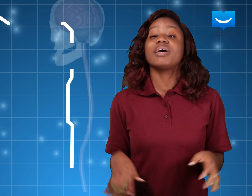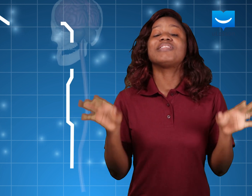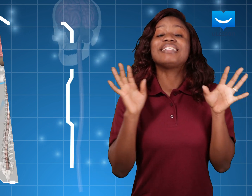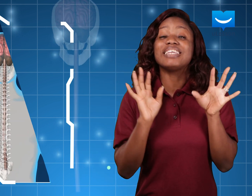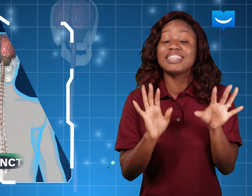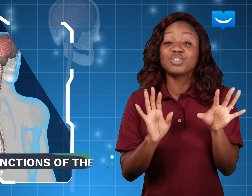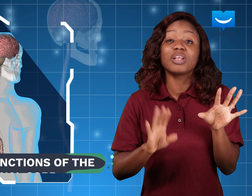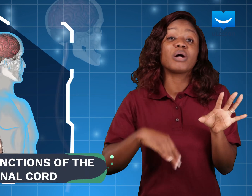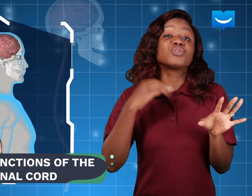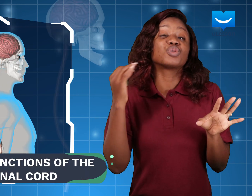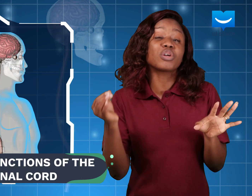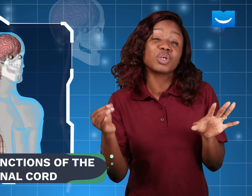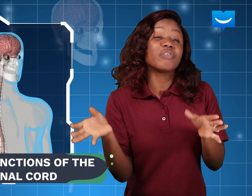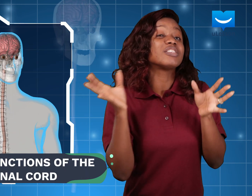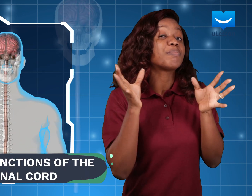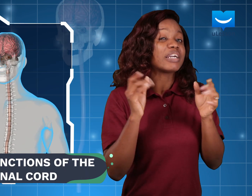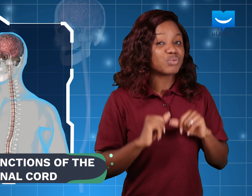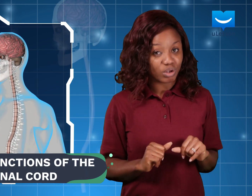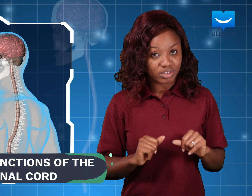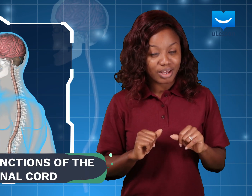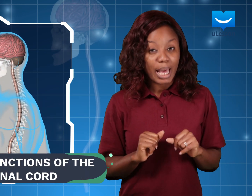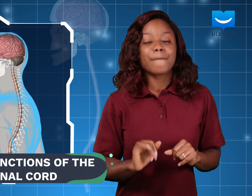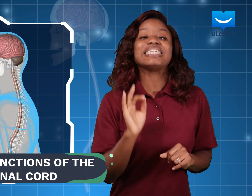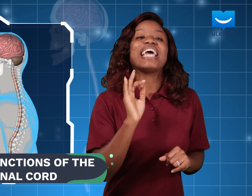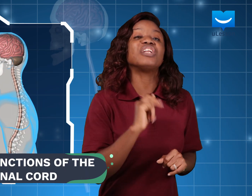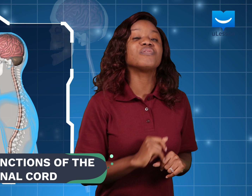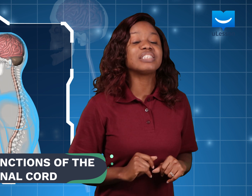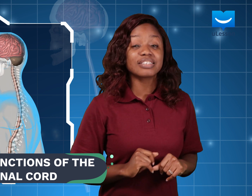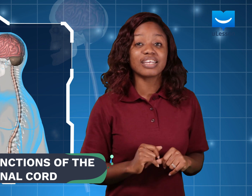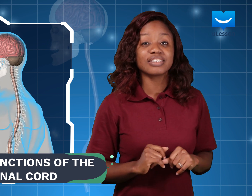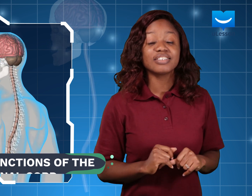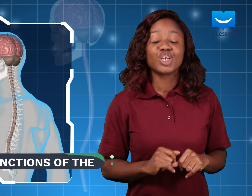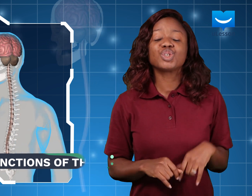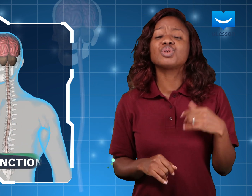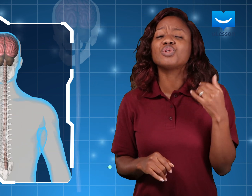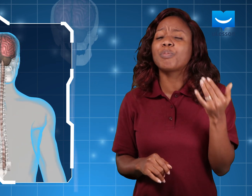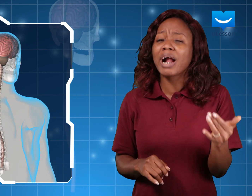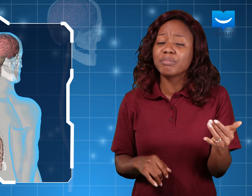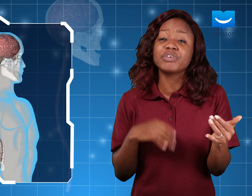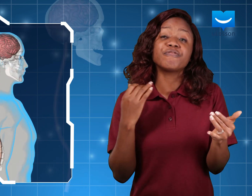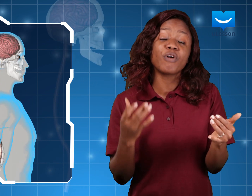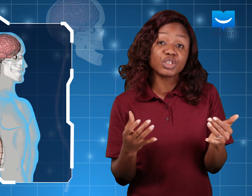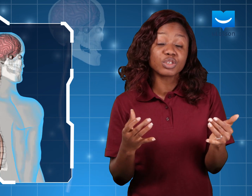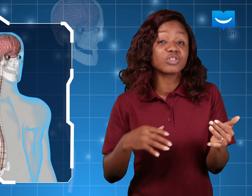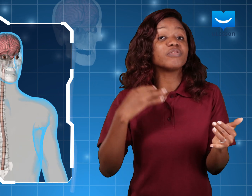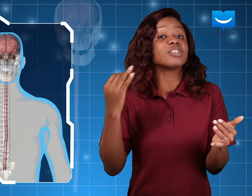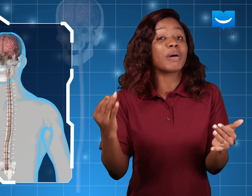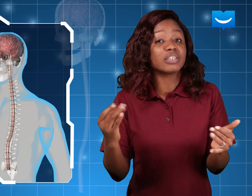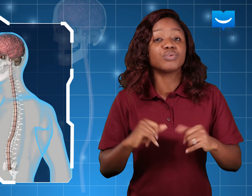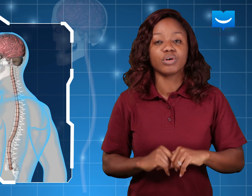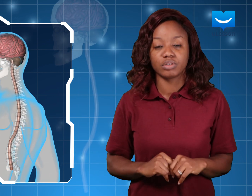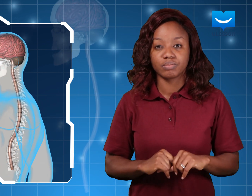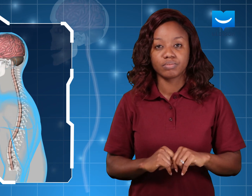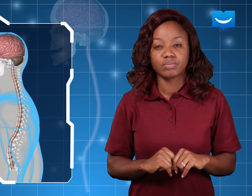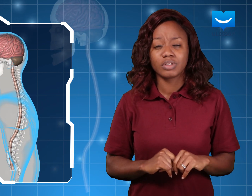We have learnt a little about the structure of the spinal cord. By the end of this lesson, you should know the primary functions of the